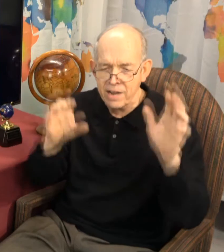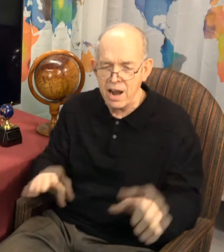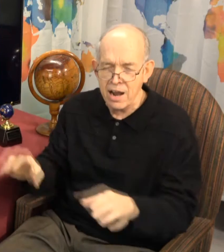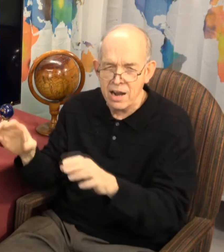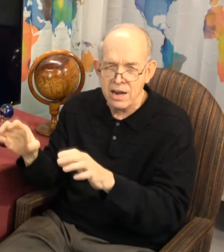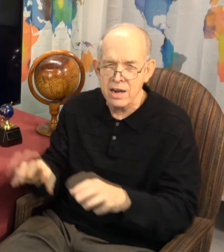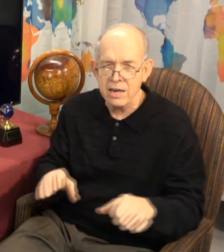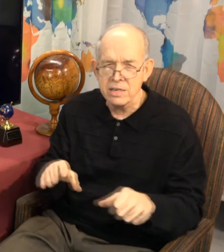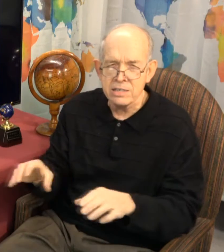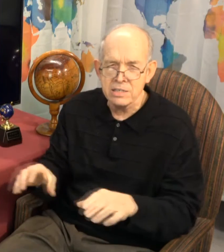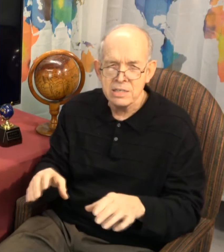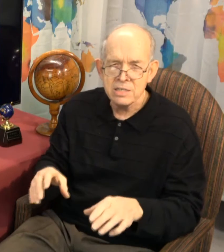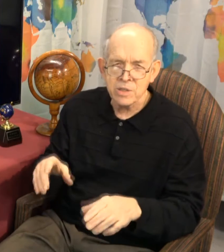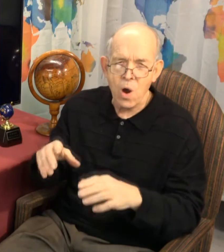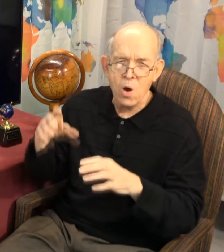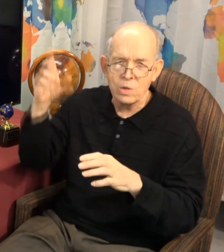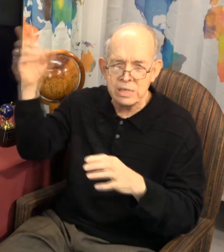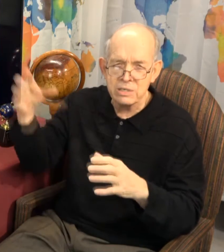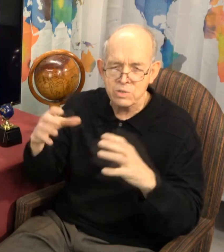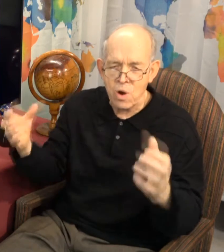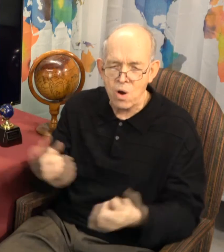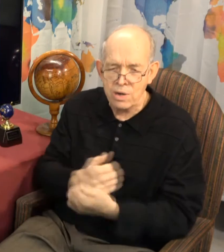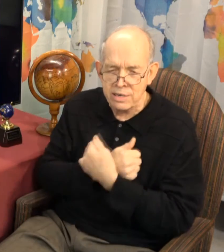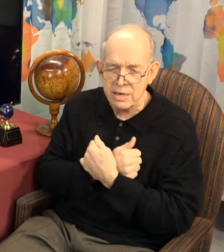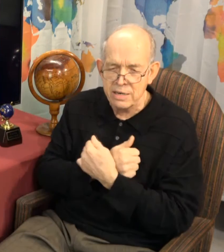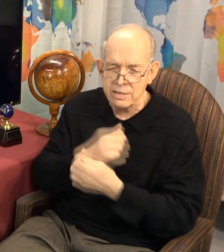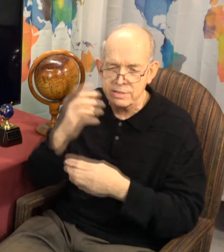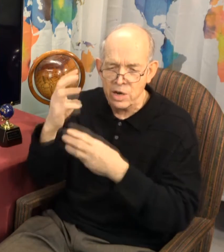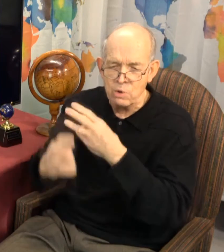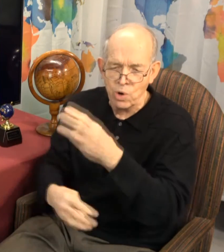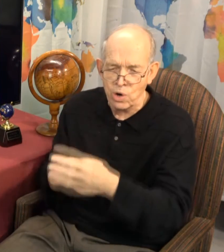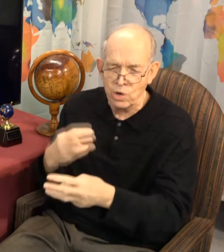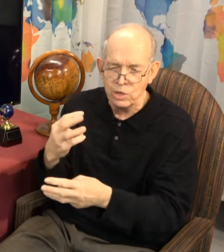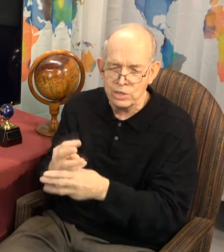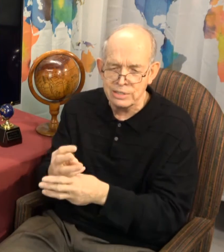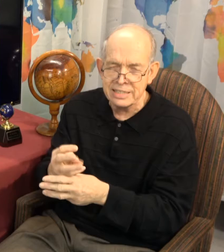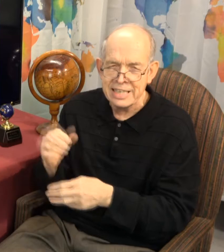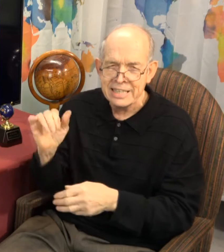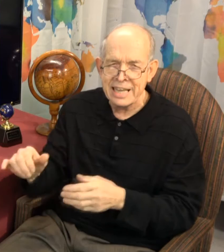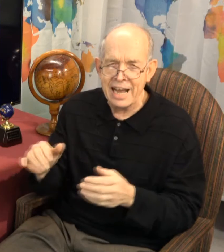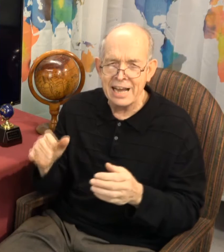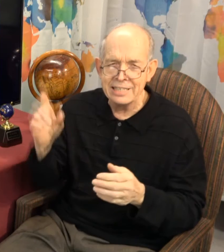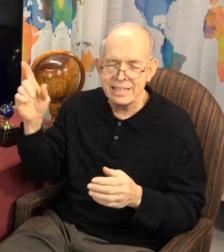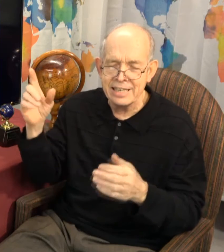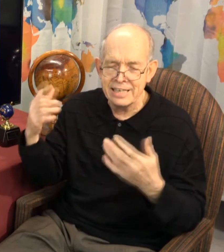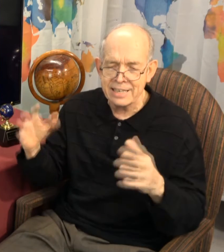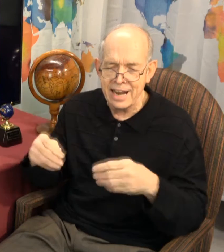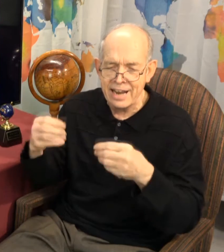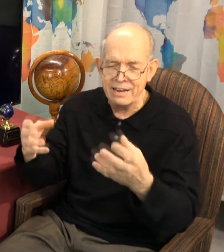done, so he should be the one that he gave